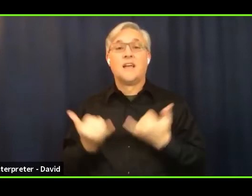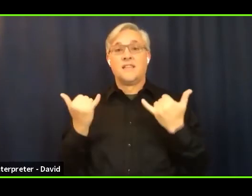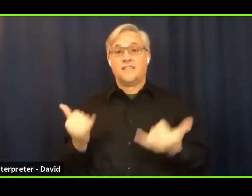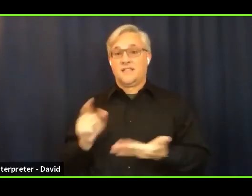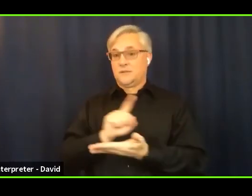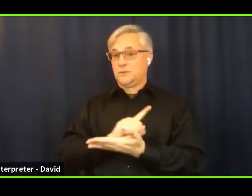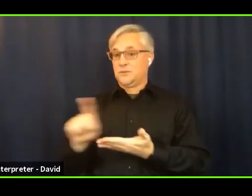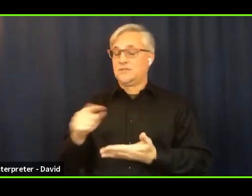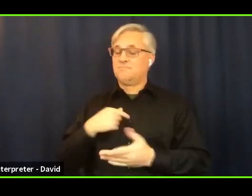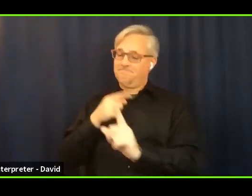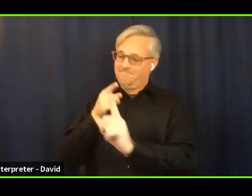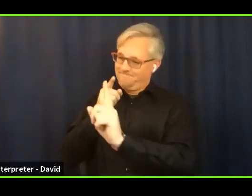to Janie Barlow.